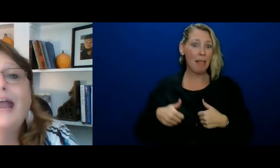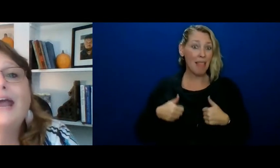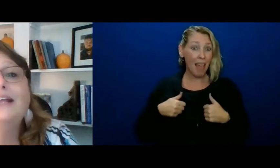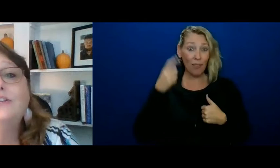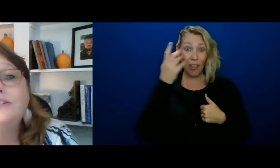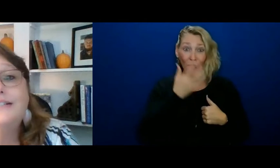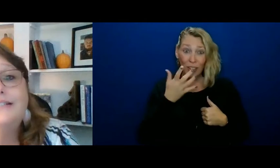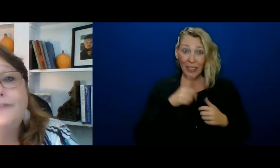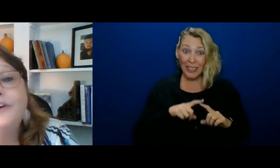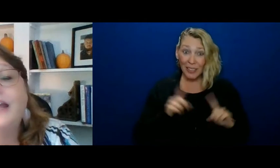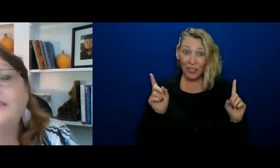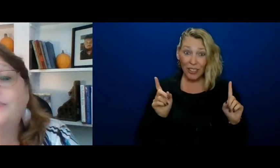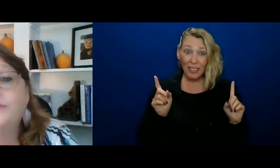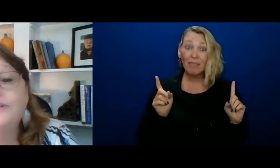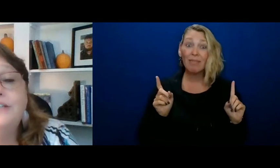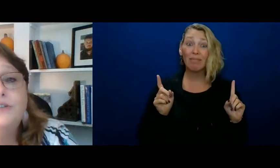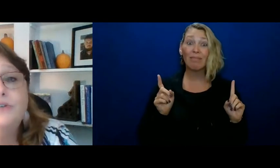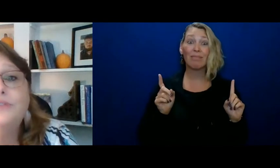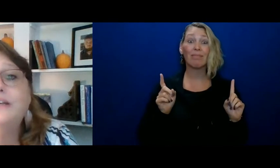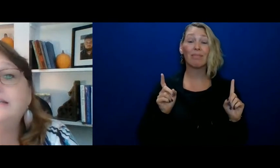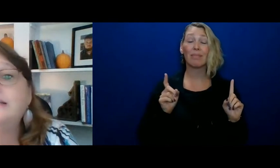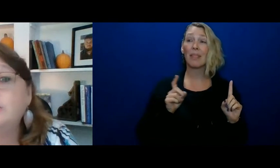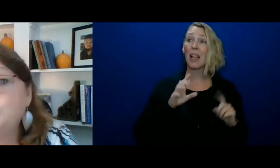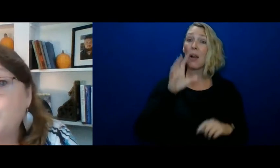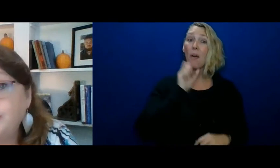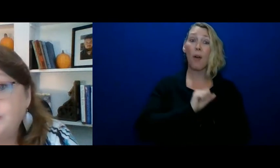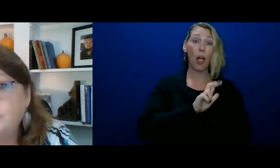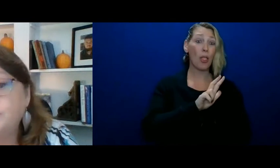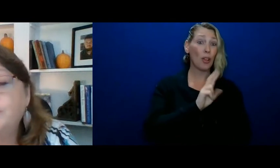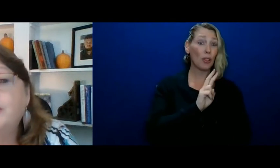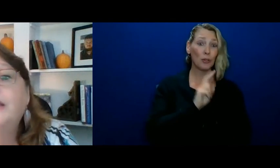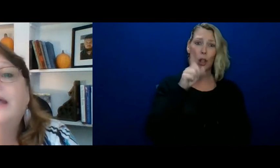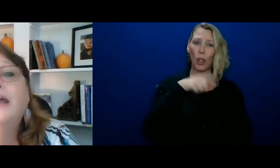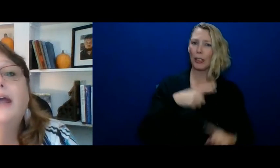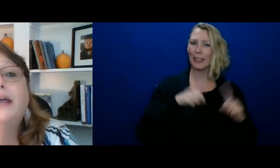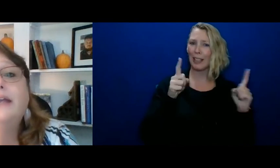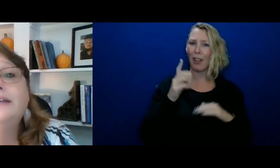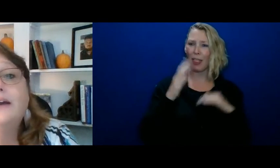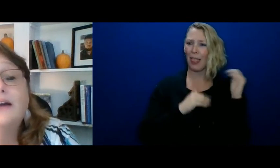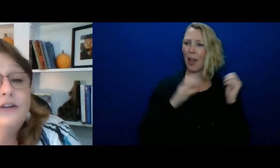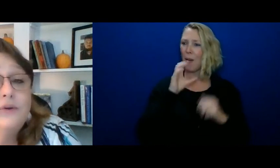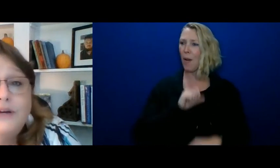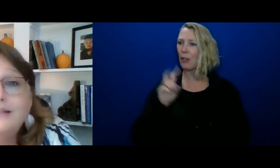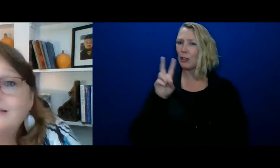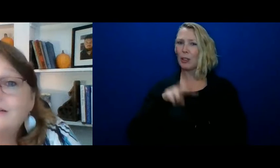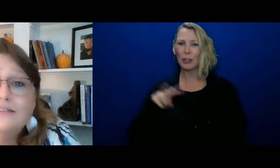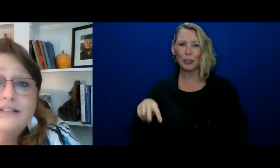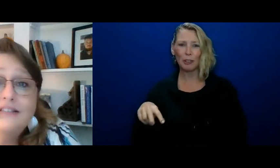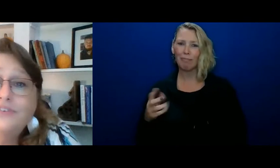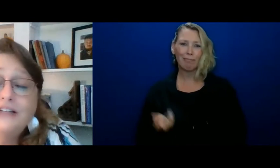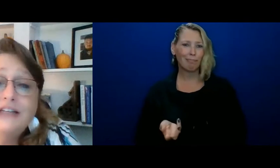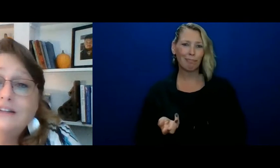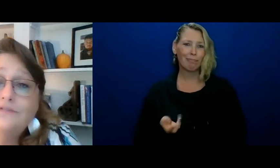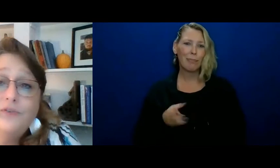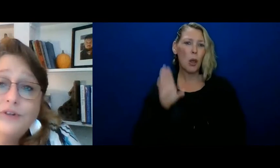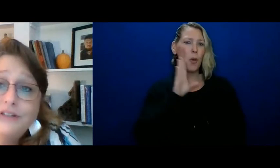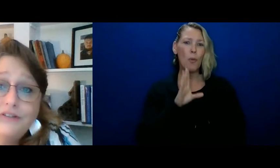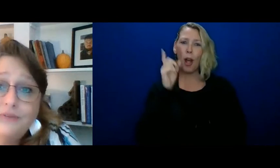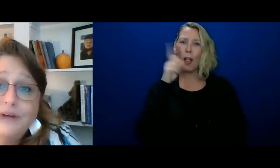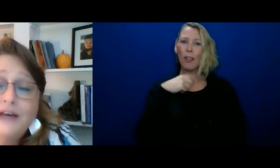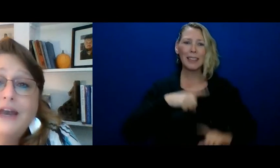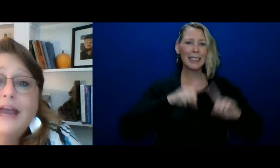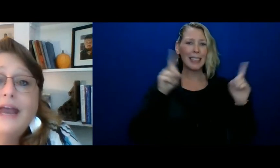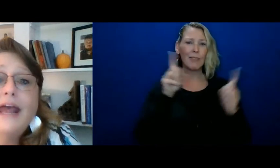and it looks different at 32 than it did at 22 and you know what it's going to look different again at